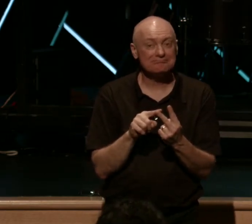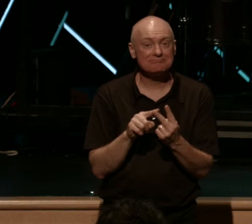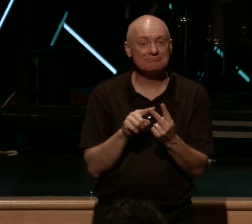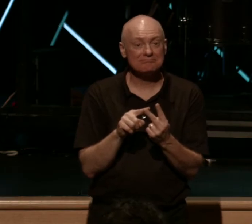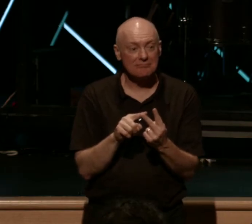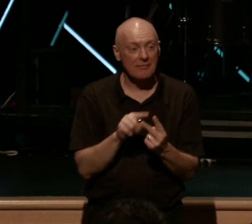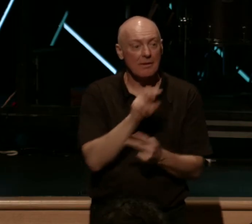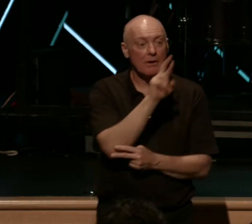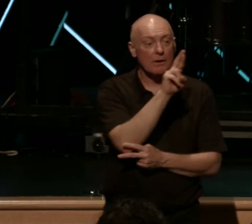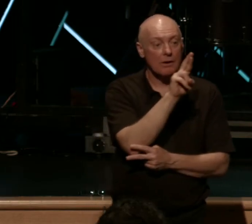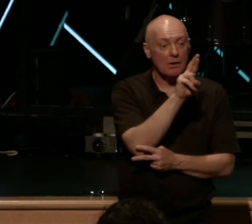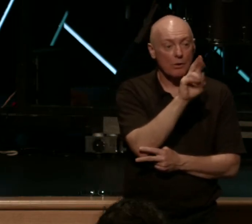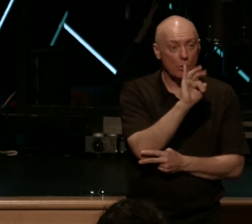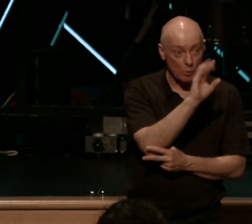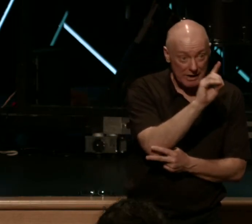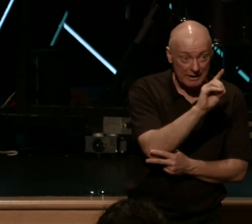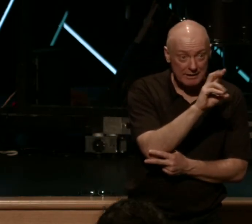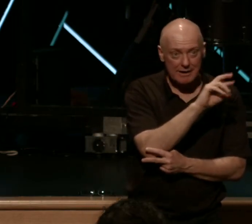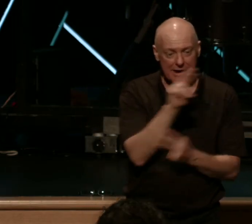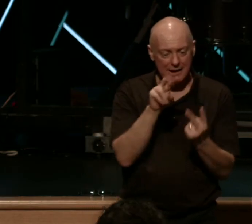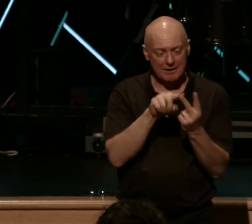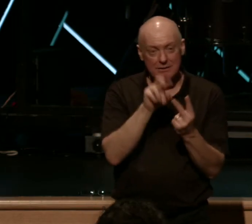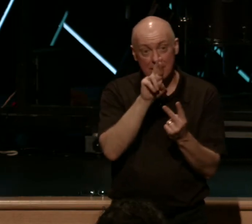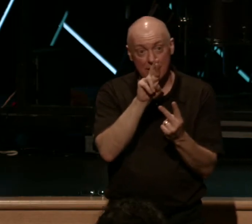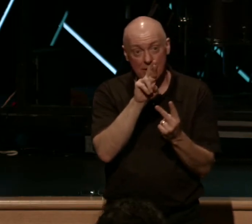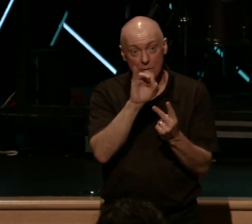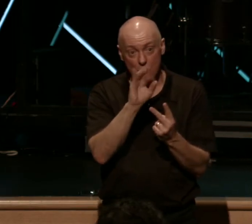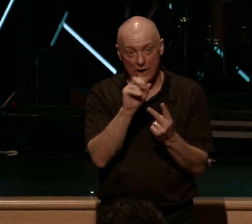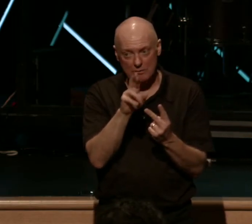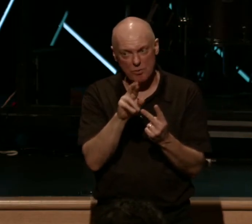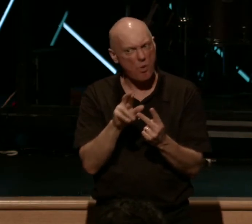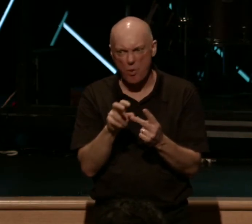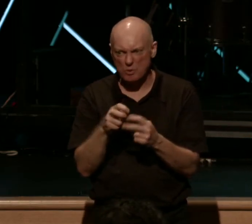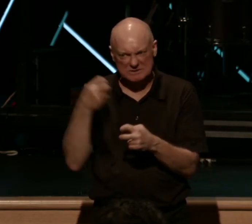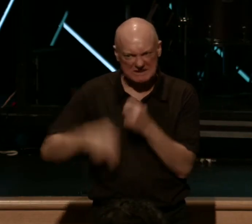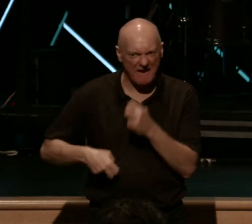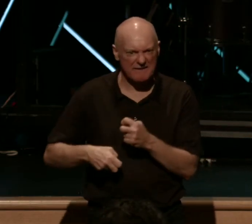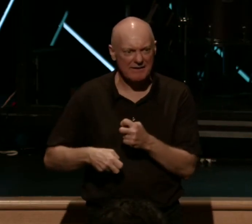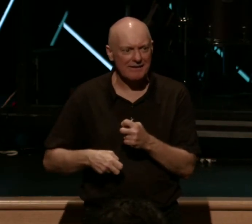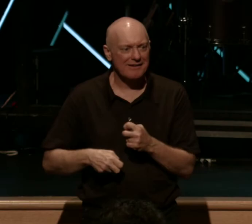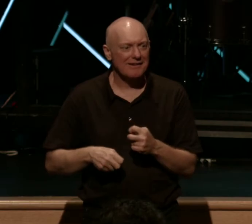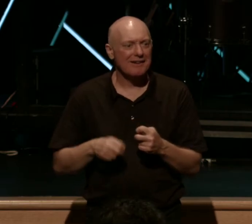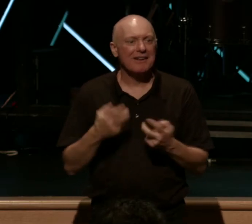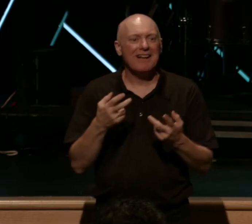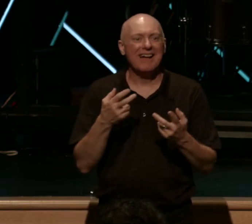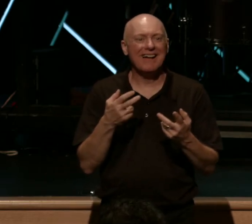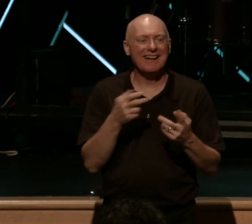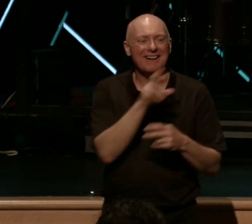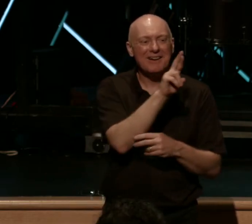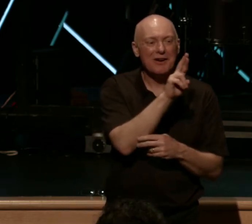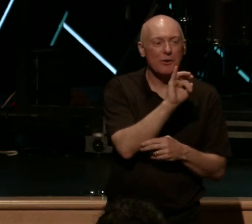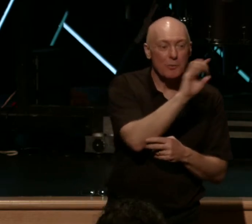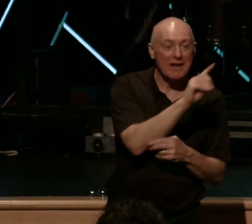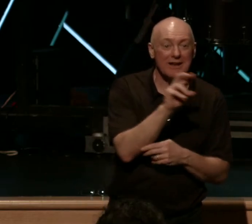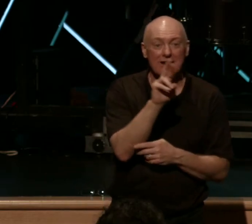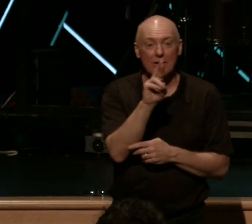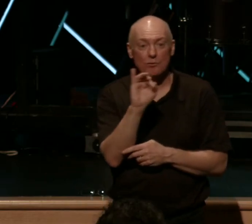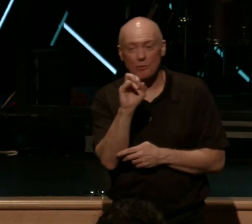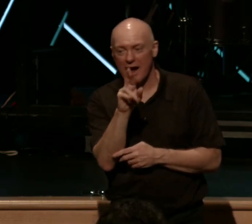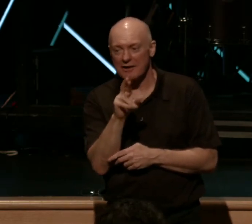rider. They just sound tough and they are tough. I'm going to tell you, we named them after a trucking company, right? Rig and tough as nails. And we